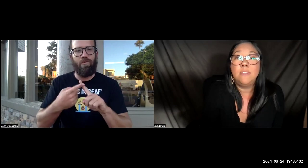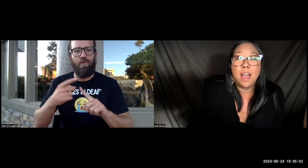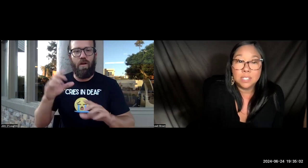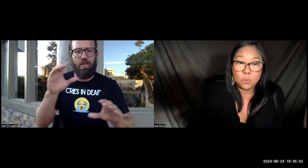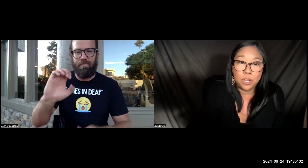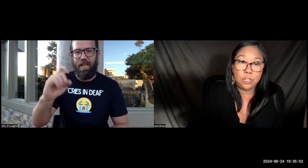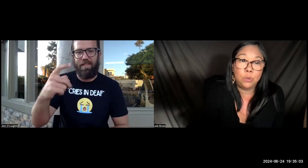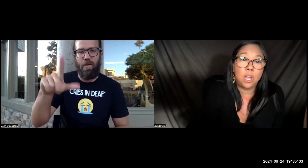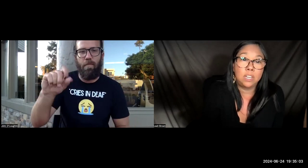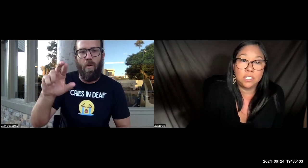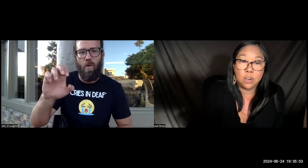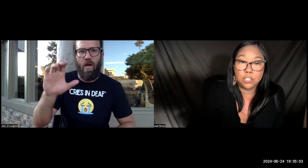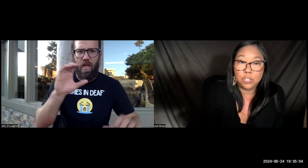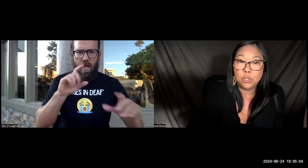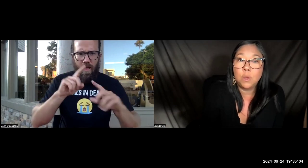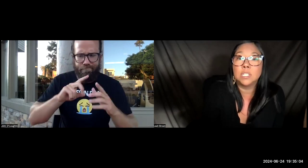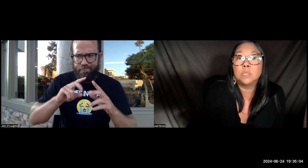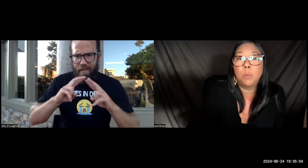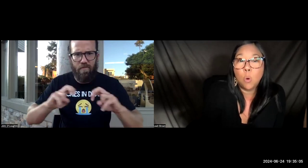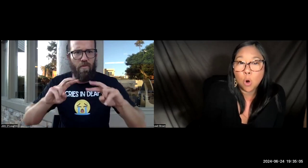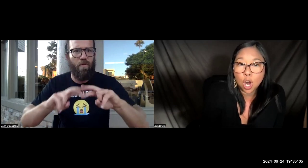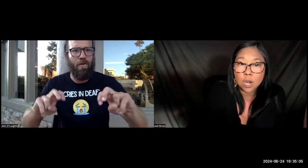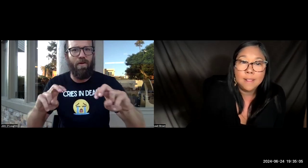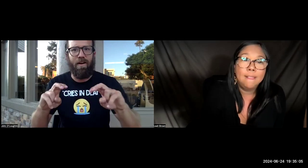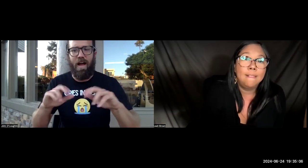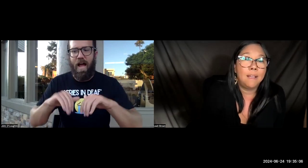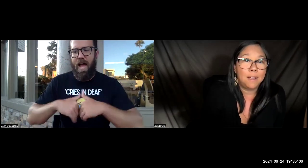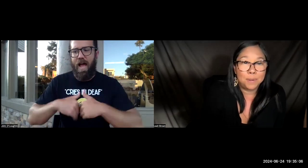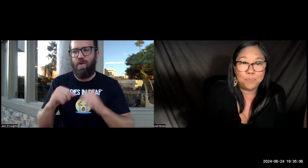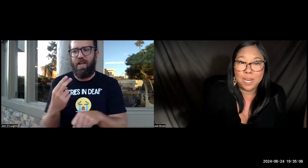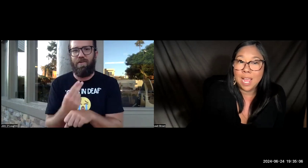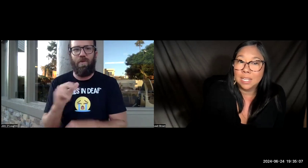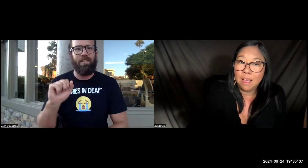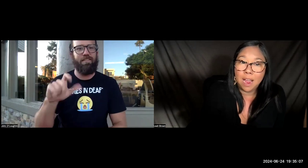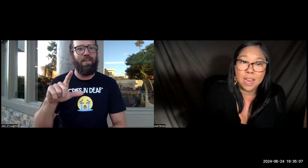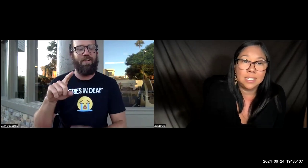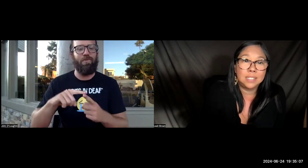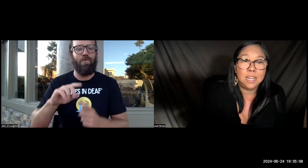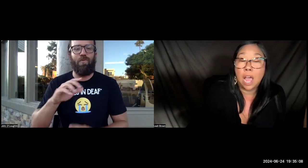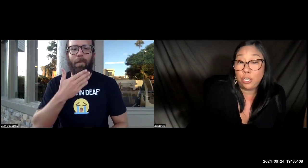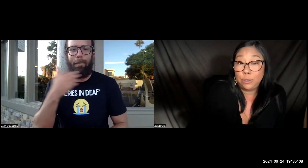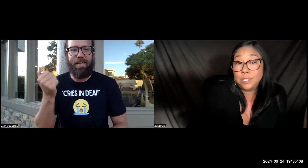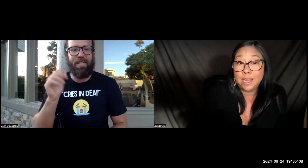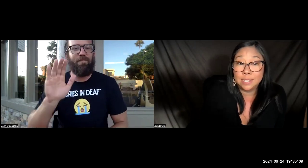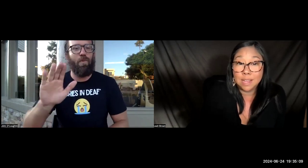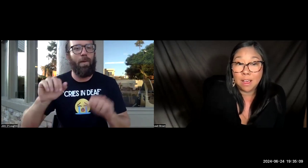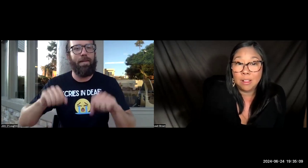that's when you kind of start to explore and analyze how to use ASL